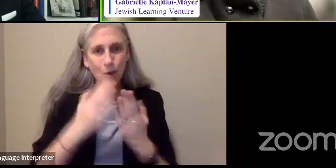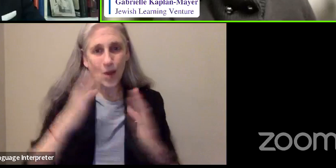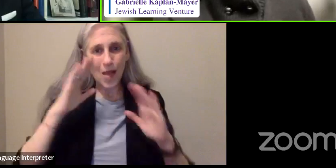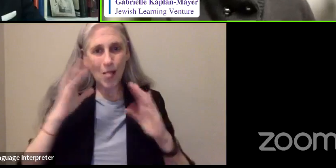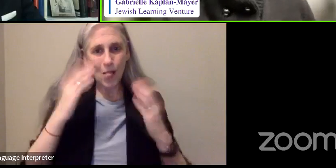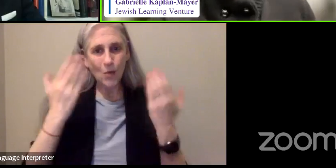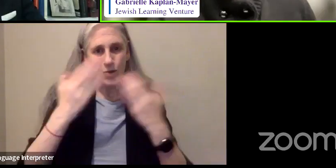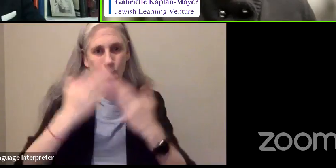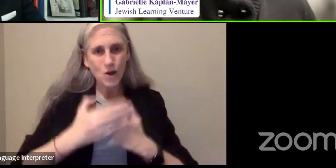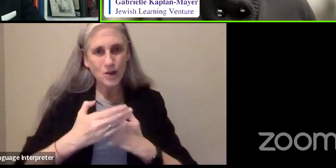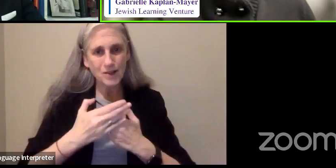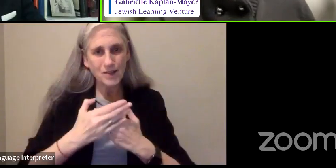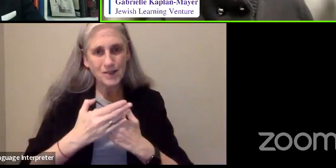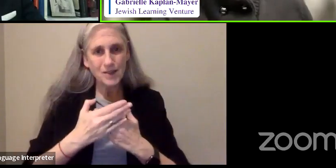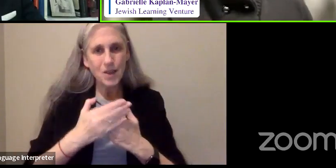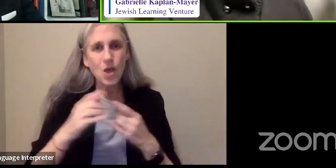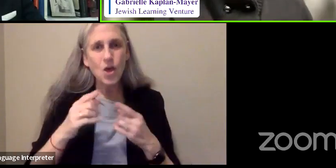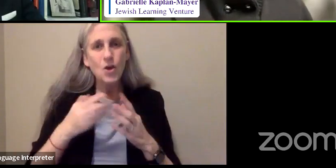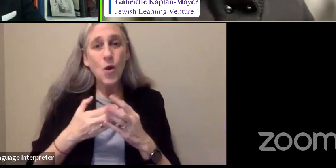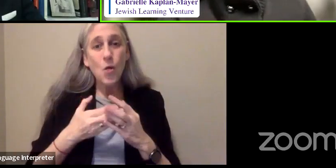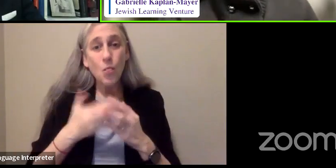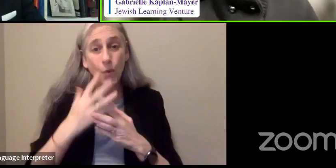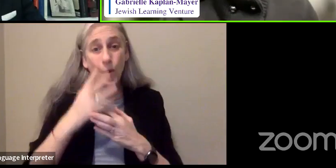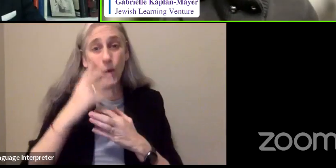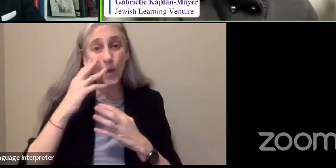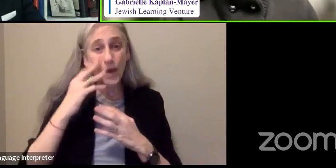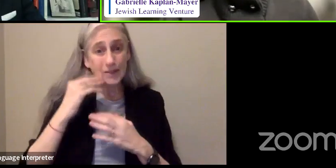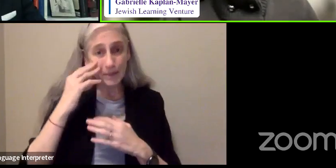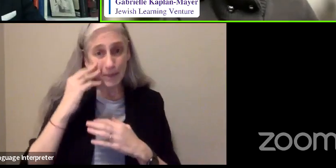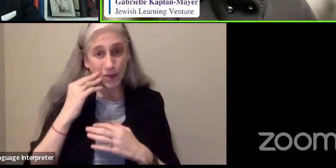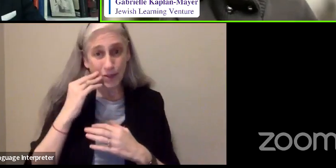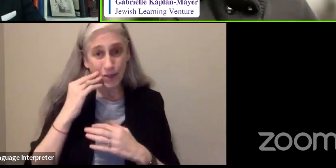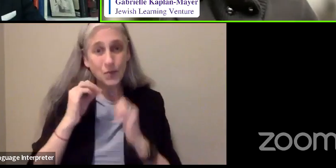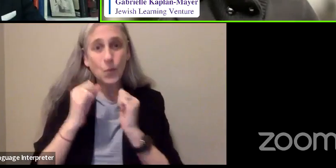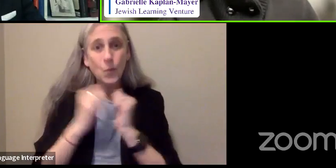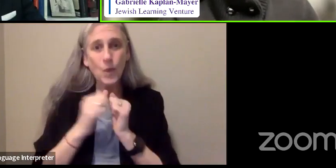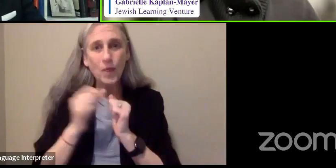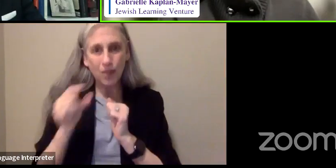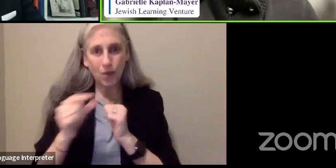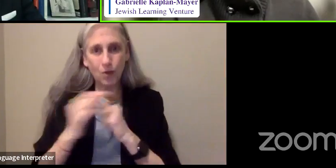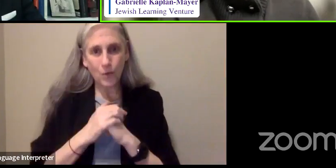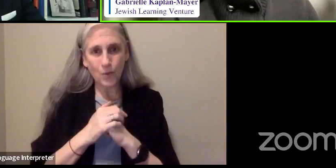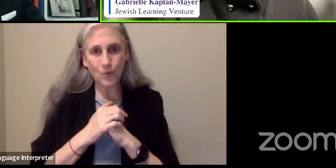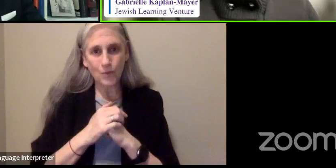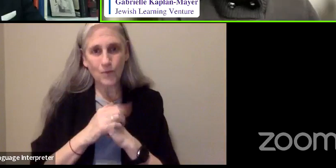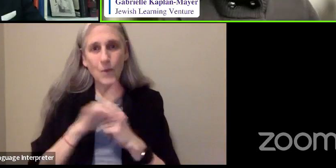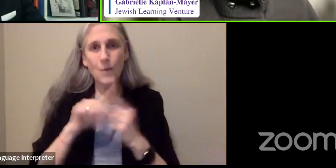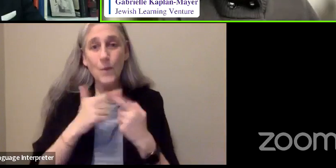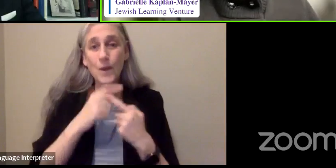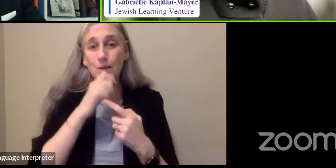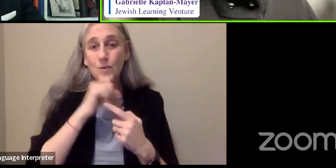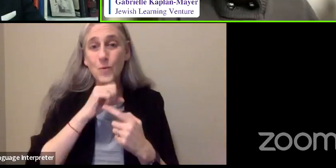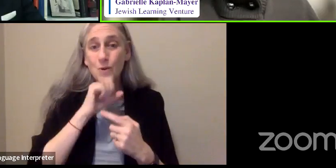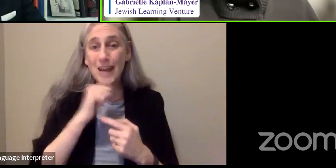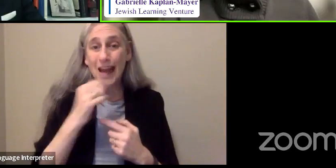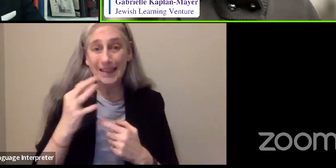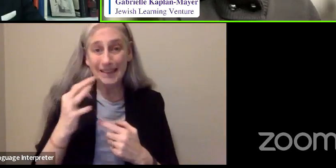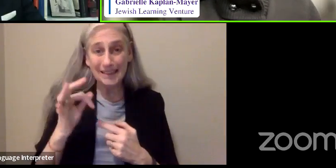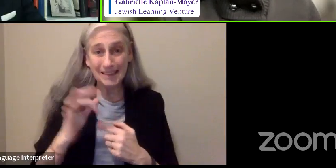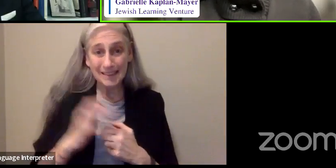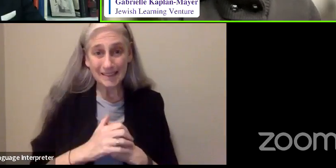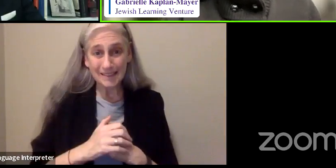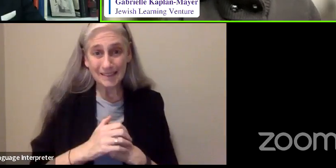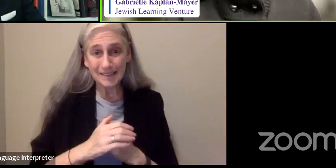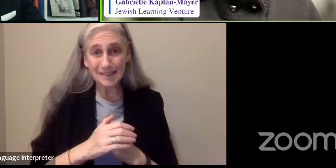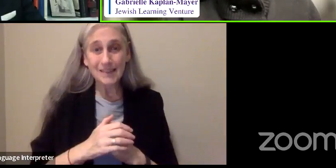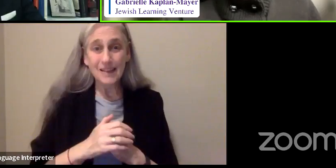entire experience of you being a 19-year-old at Columbia and going through that news